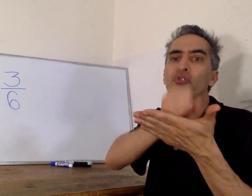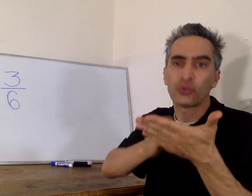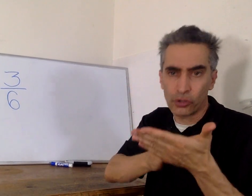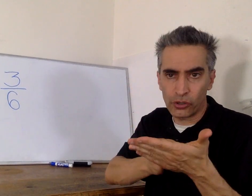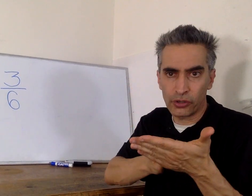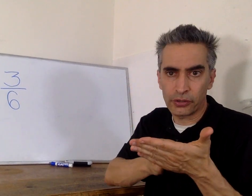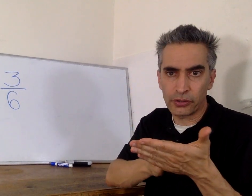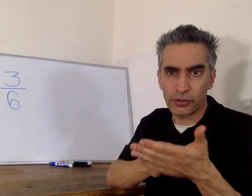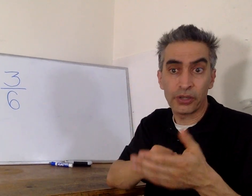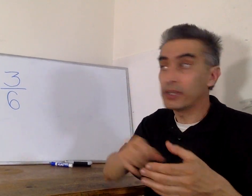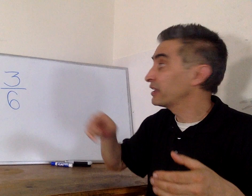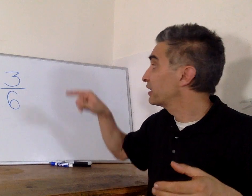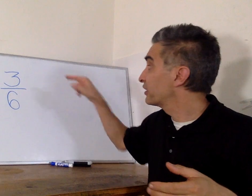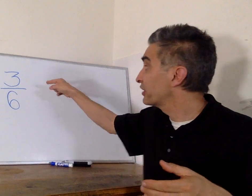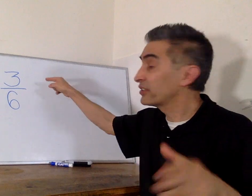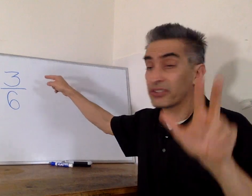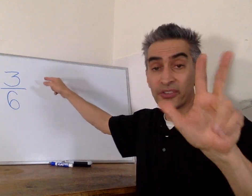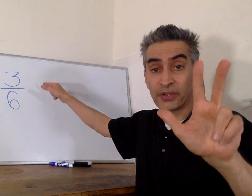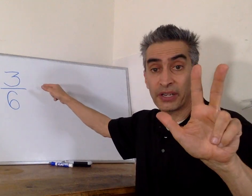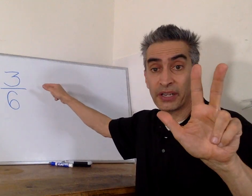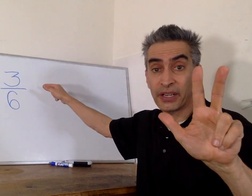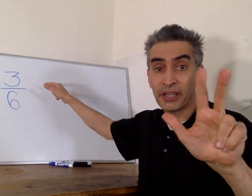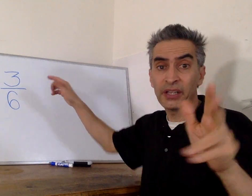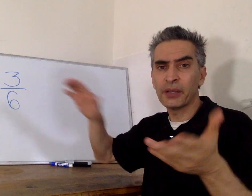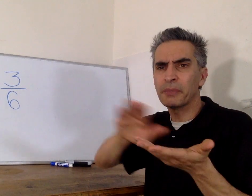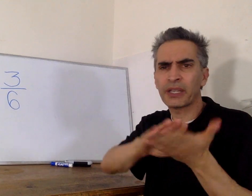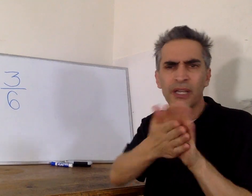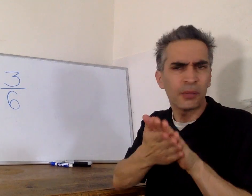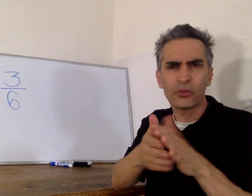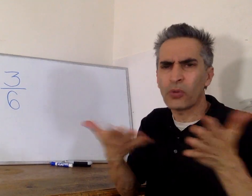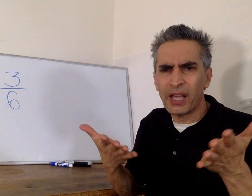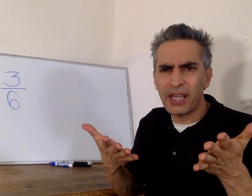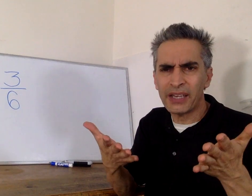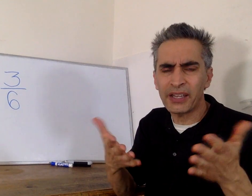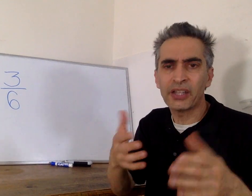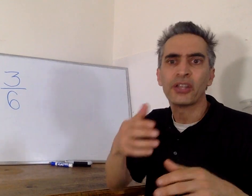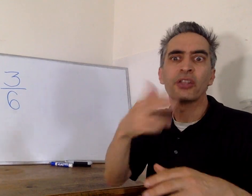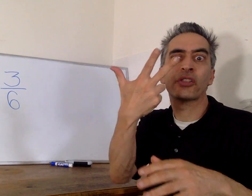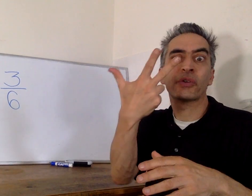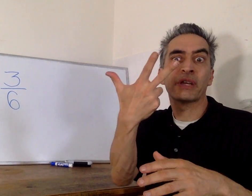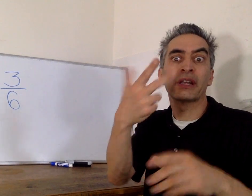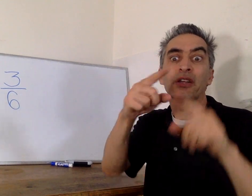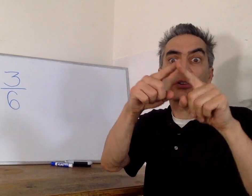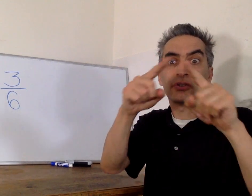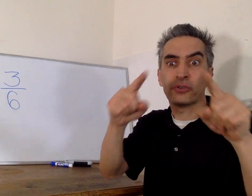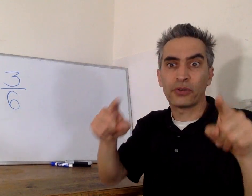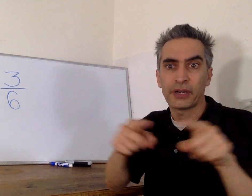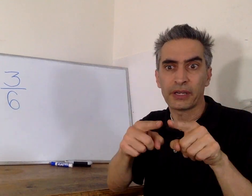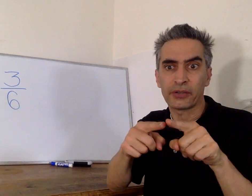Draw. This three becomes three triangles